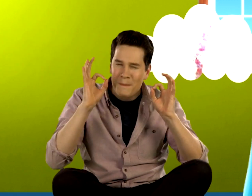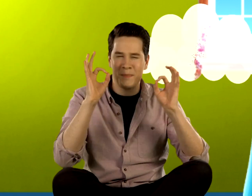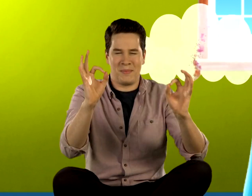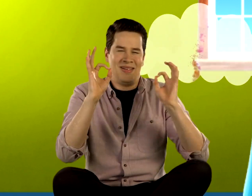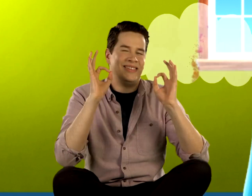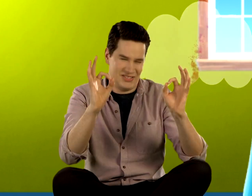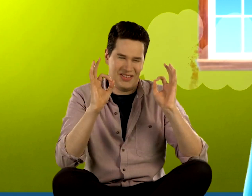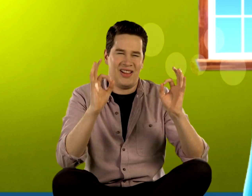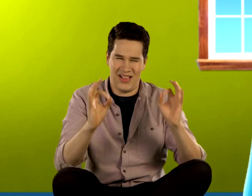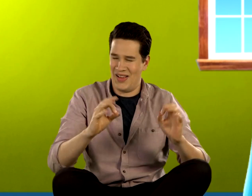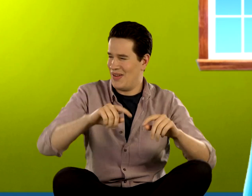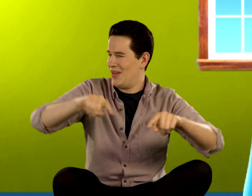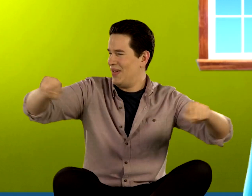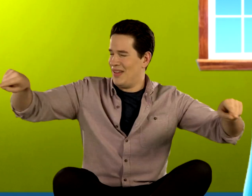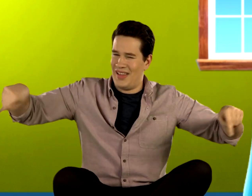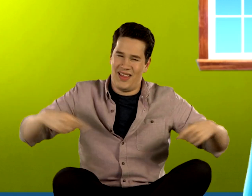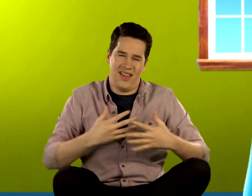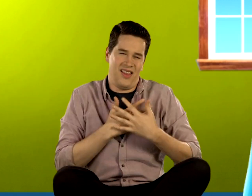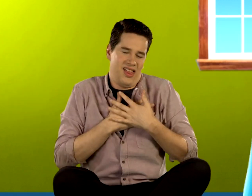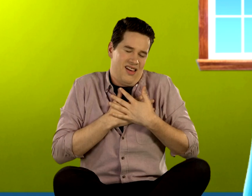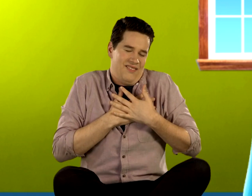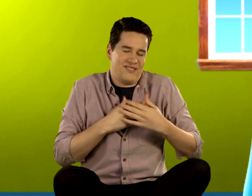It's special. It comes with love. From the lot of us.